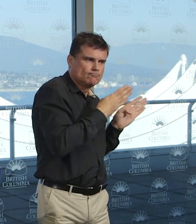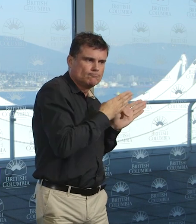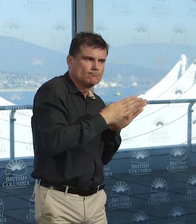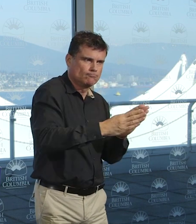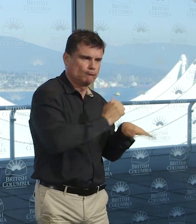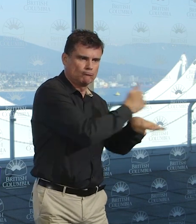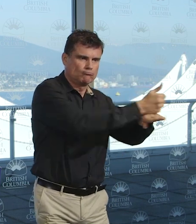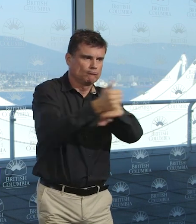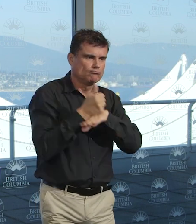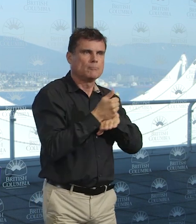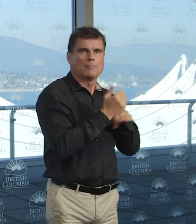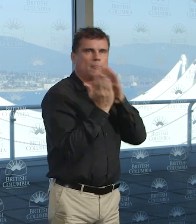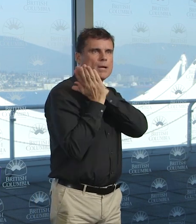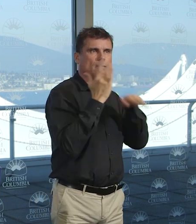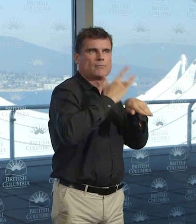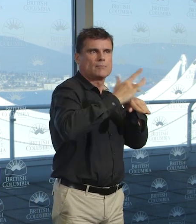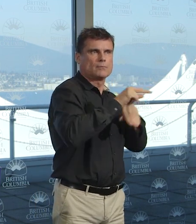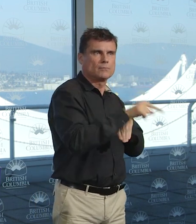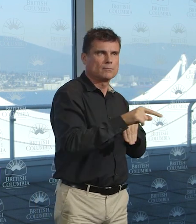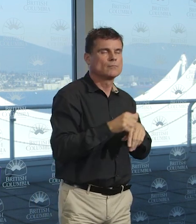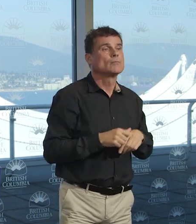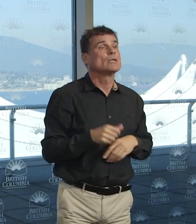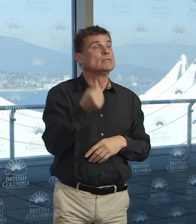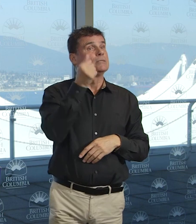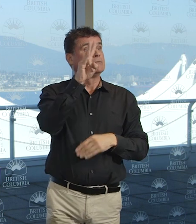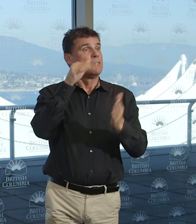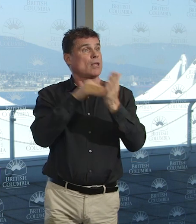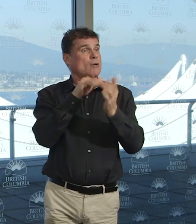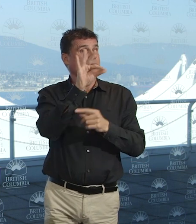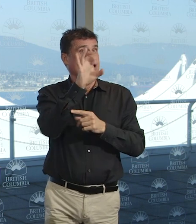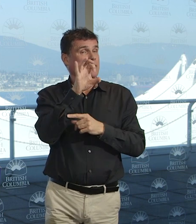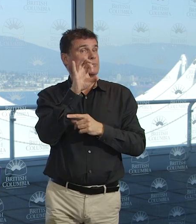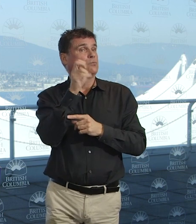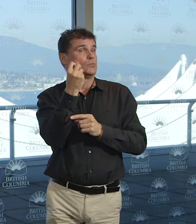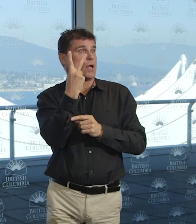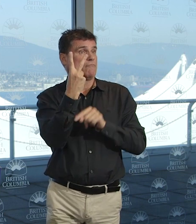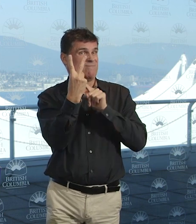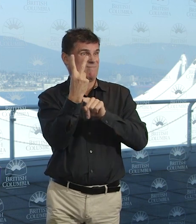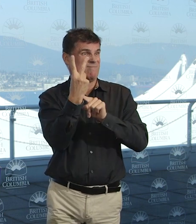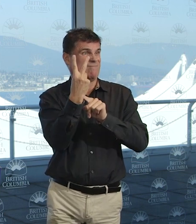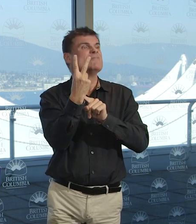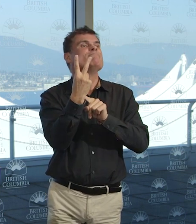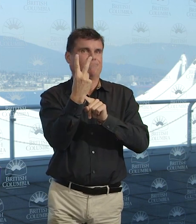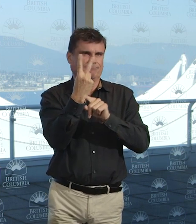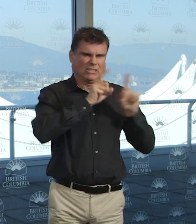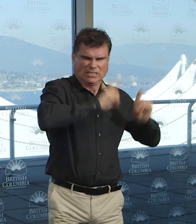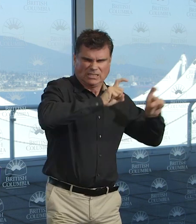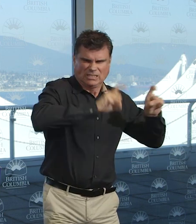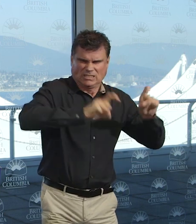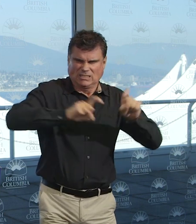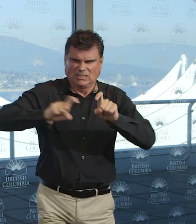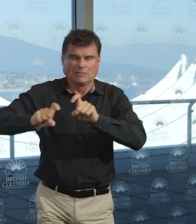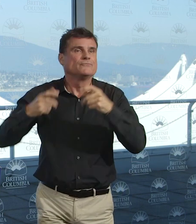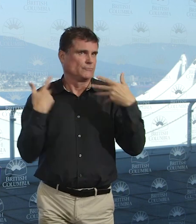,912. I want to echo what Dr. Henry said about the